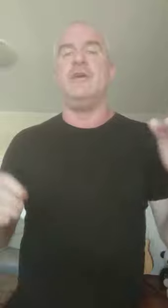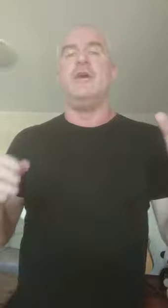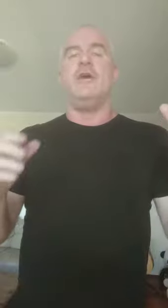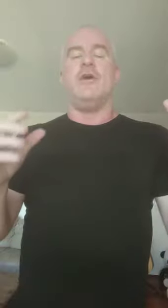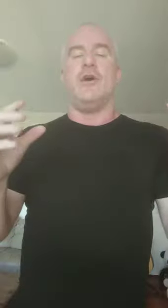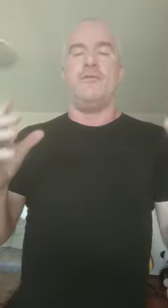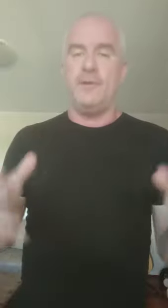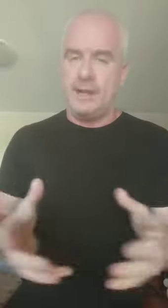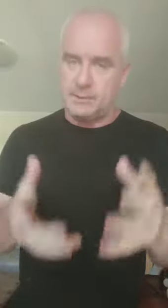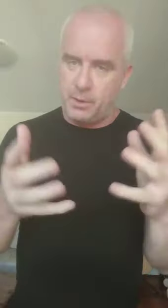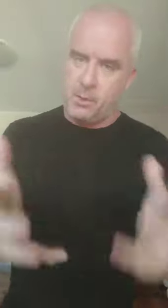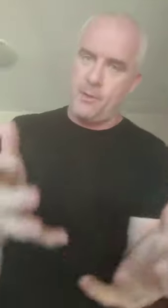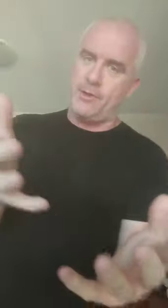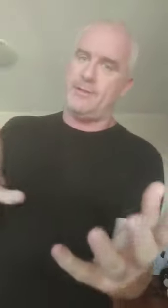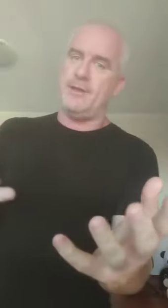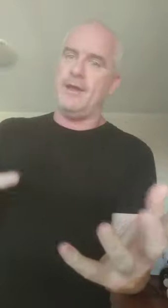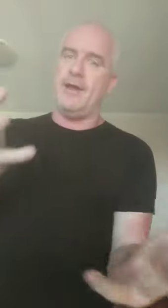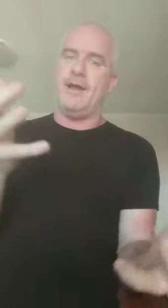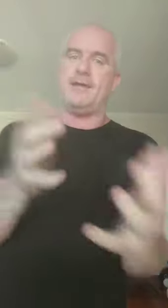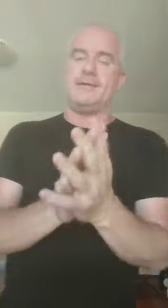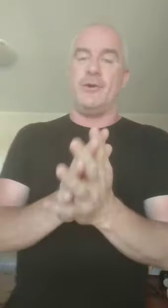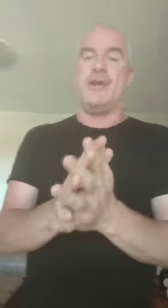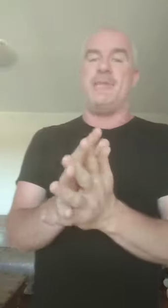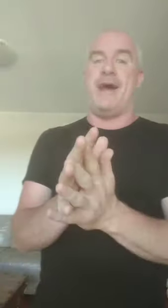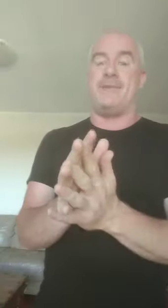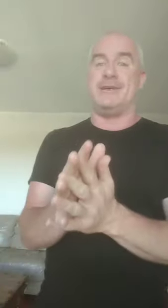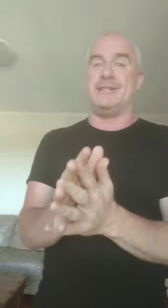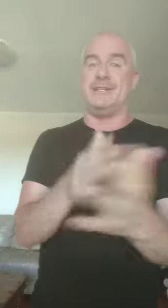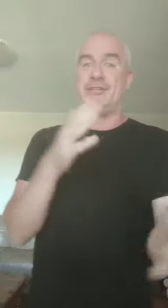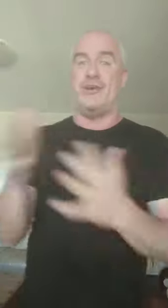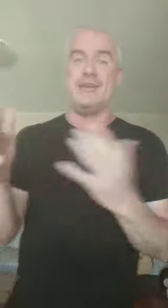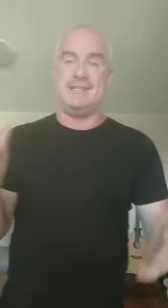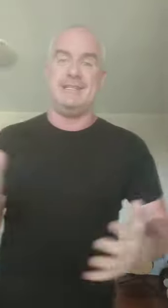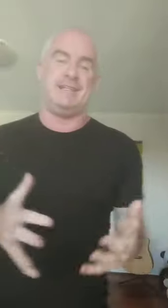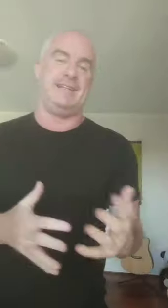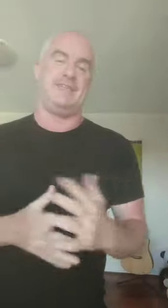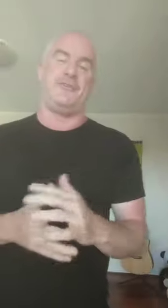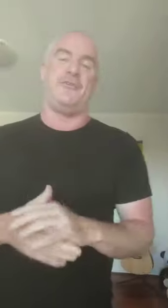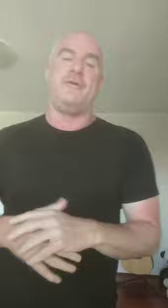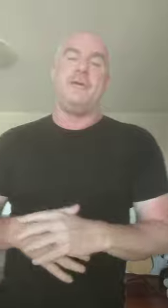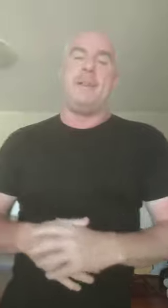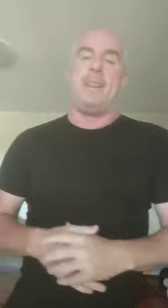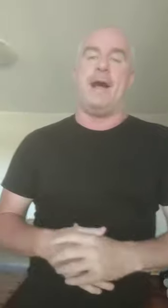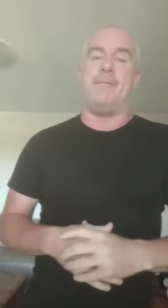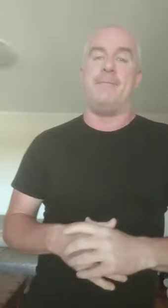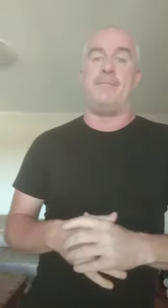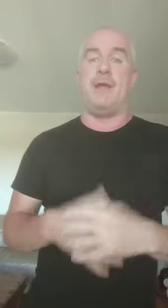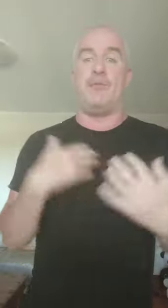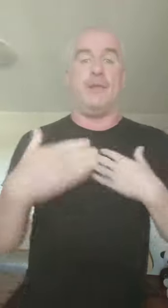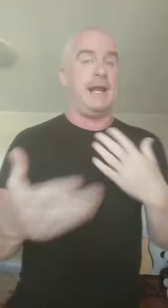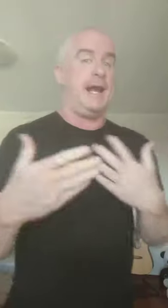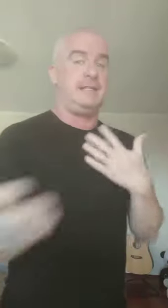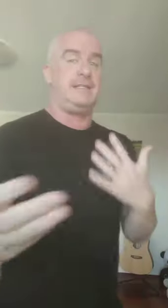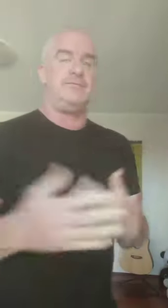I feel like it's probably worth talking about because it's so consistently through people like us